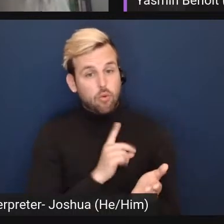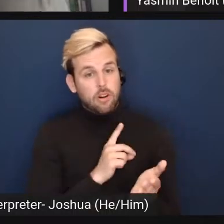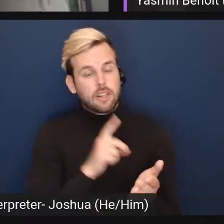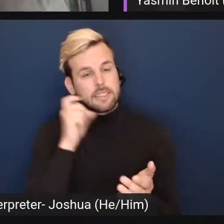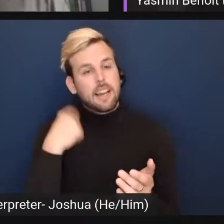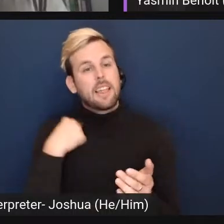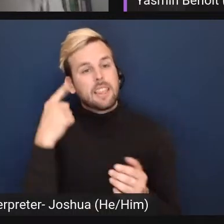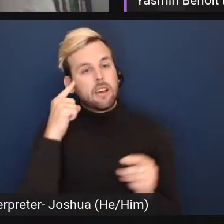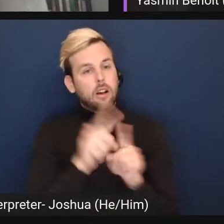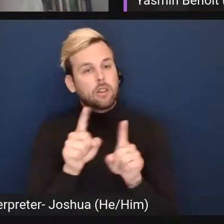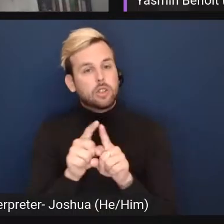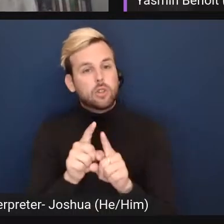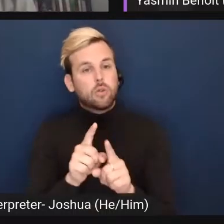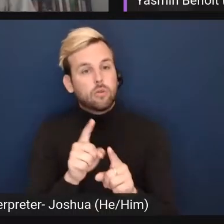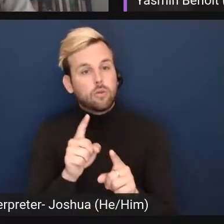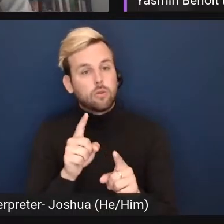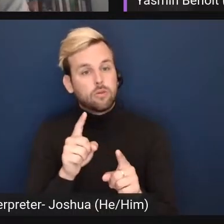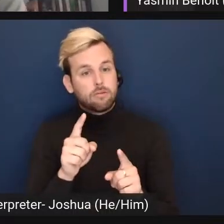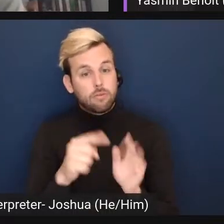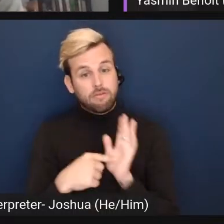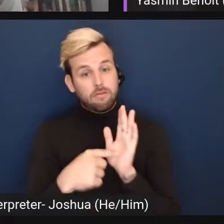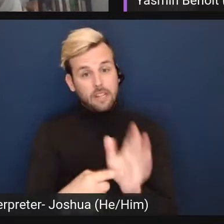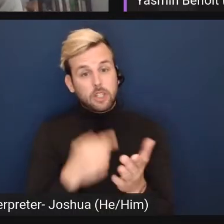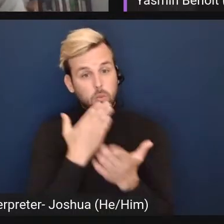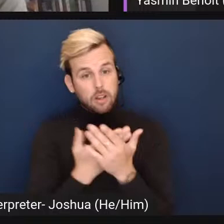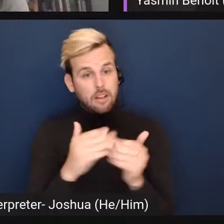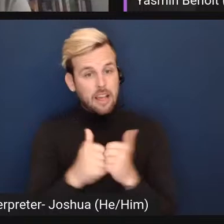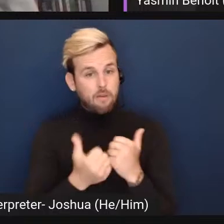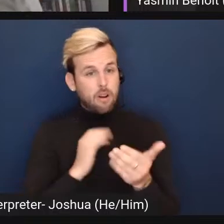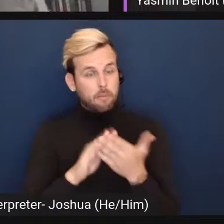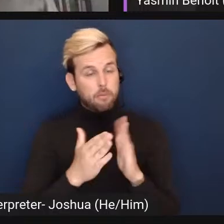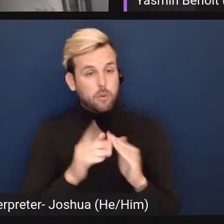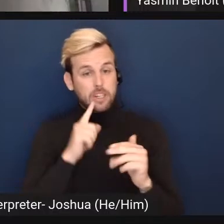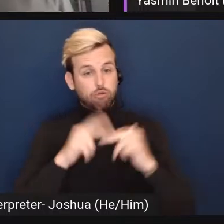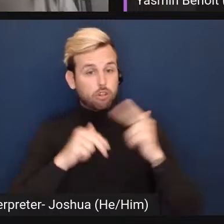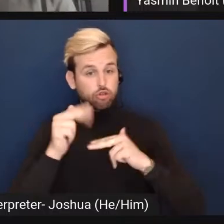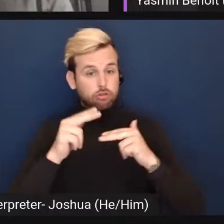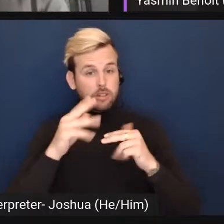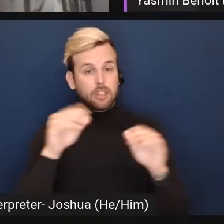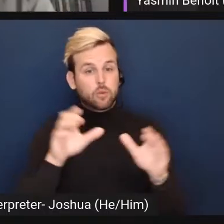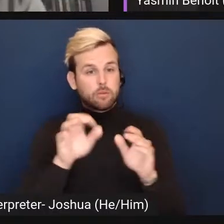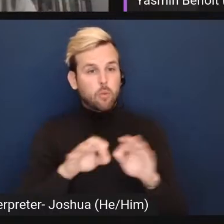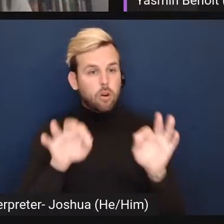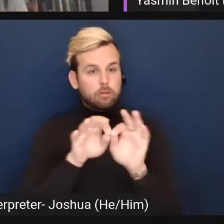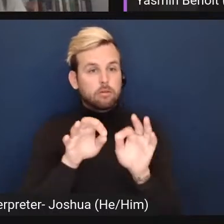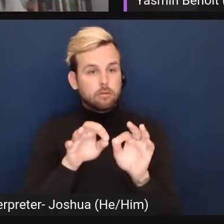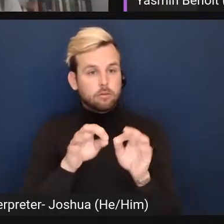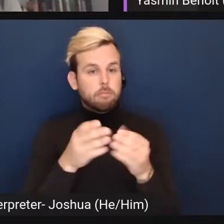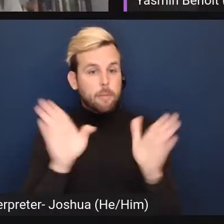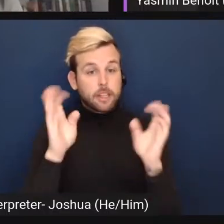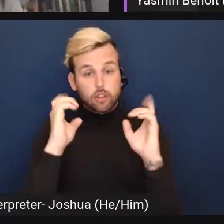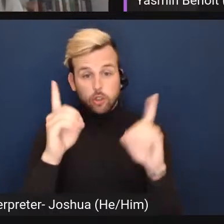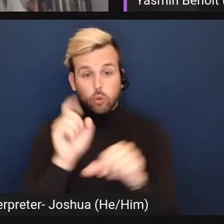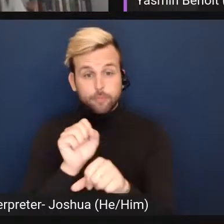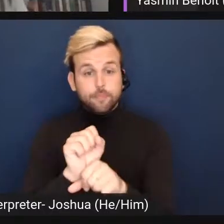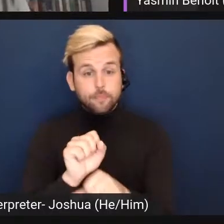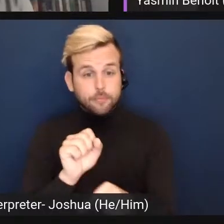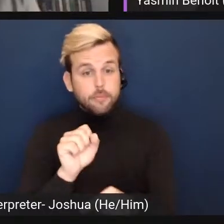would also really well reflect well how our community is structured and do important public education work.